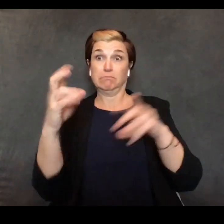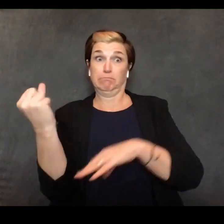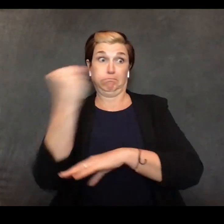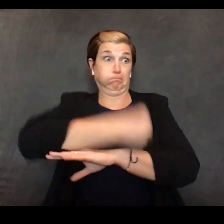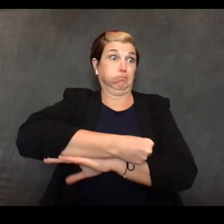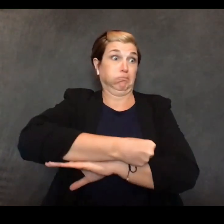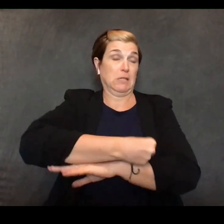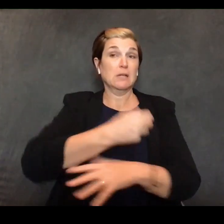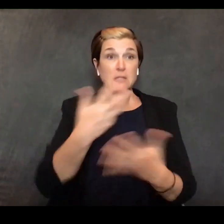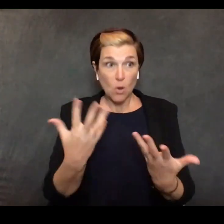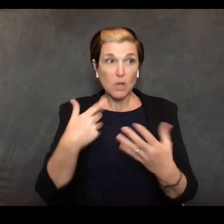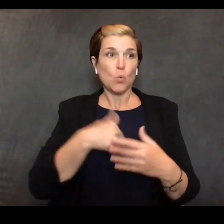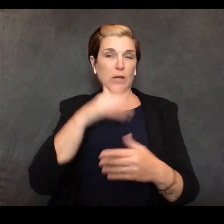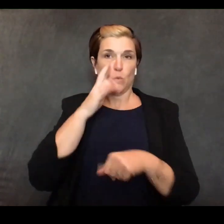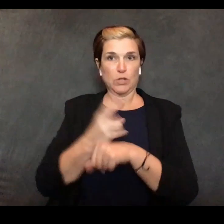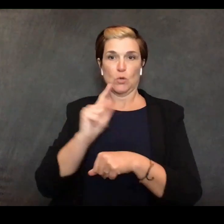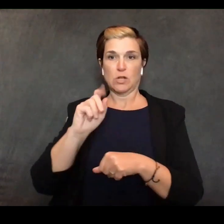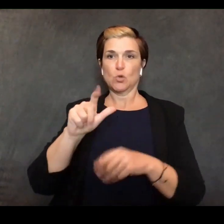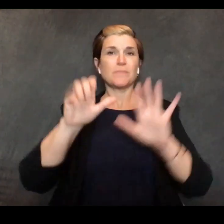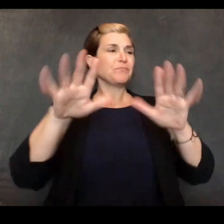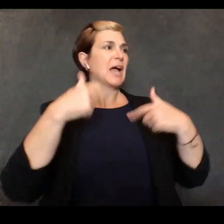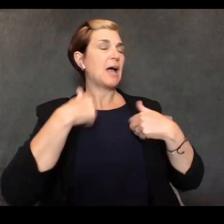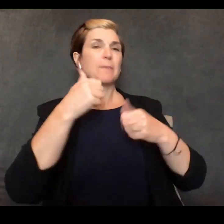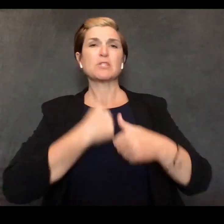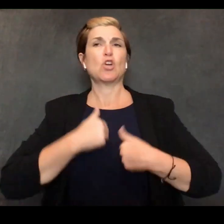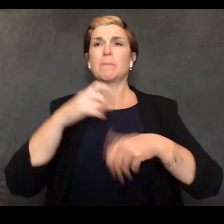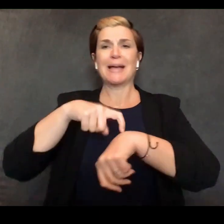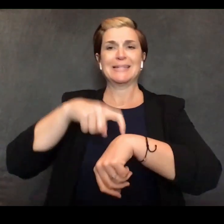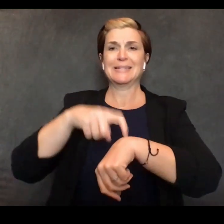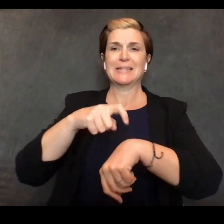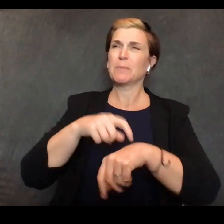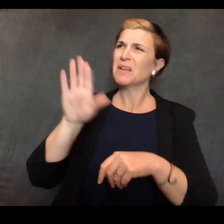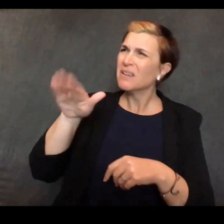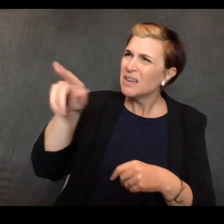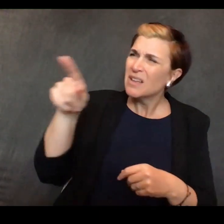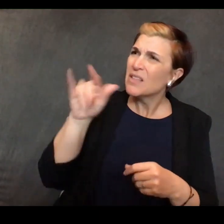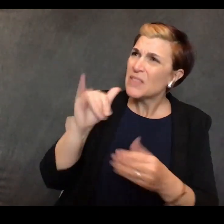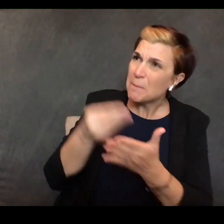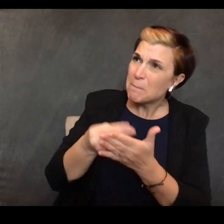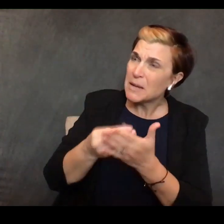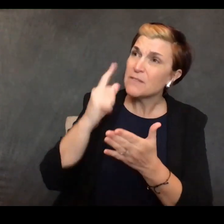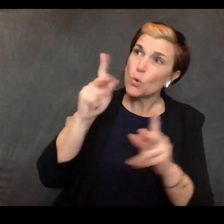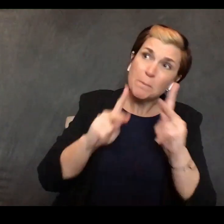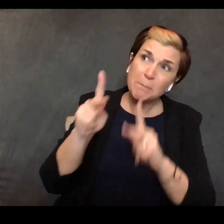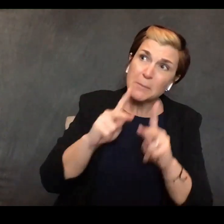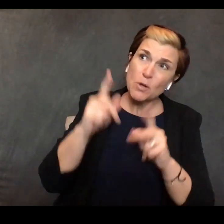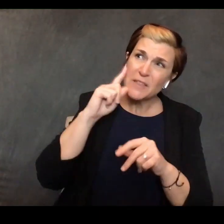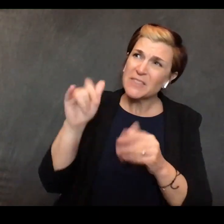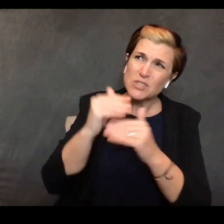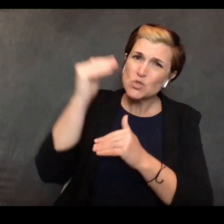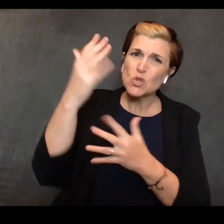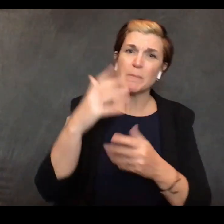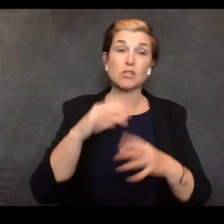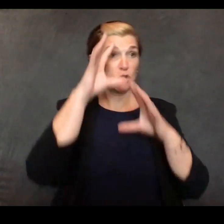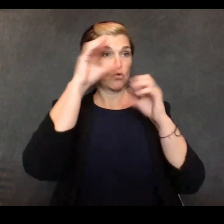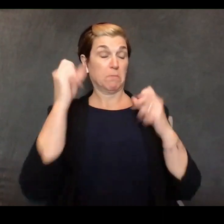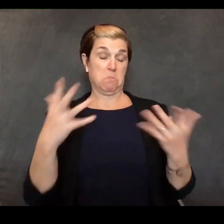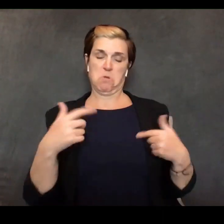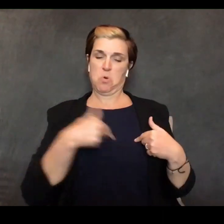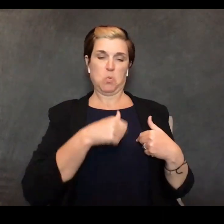i gotta go back to uh... to those who might be concerned that's too expensive we don't want to talk about it but it's a substantial number we're going